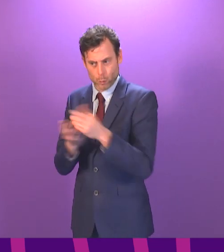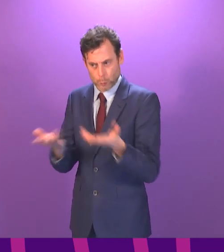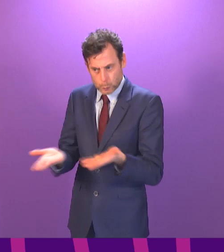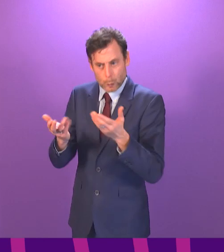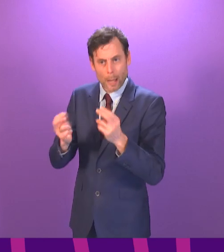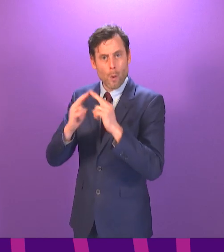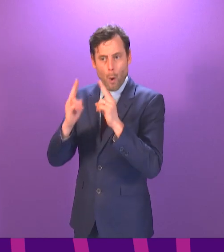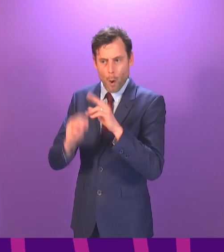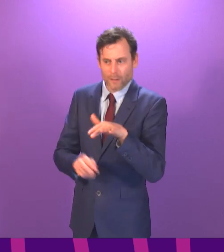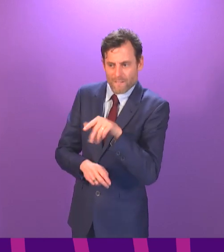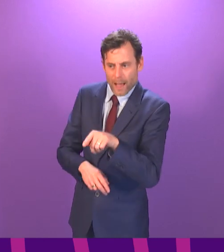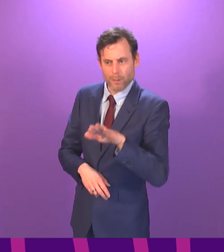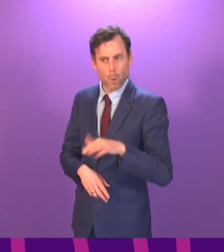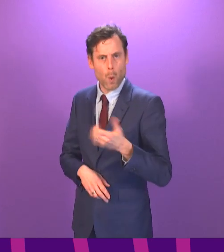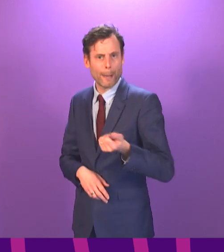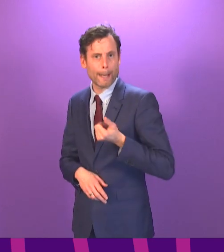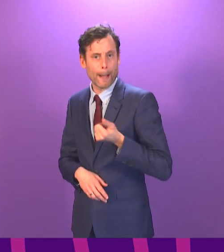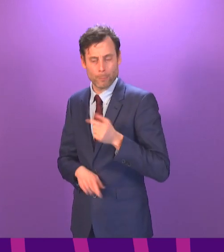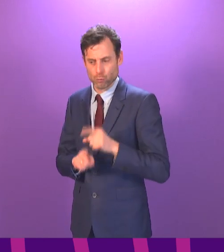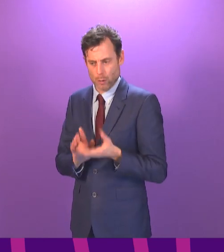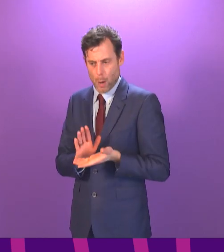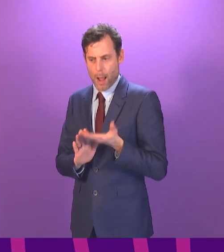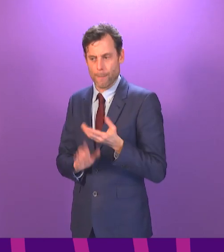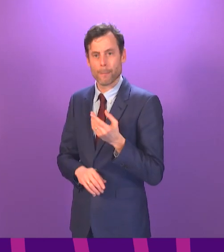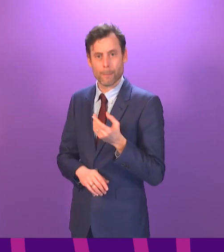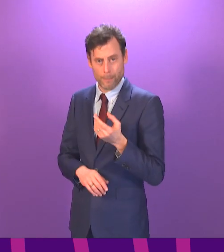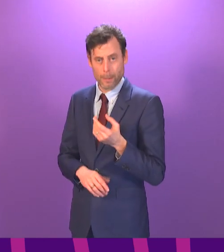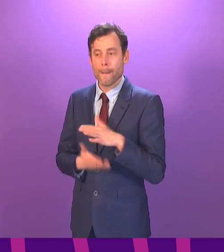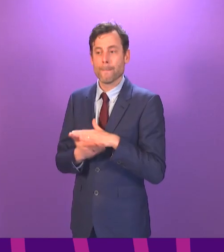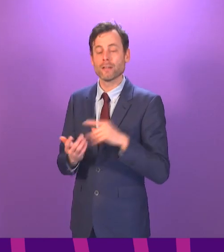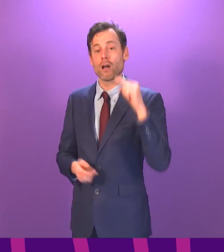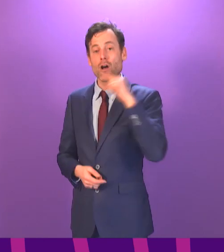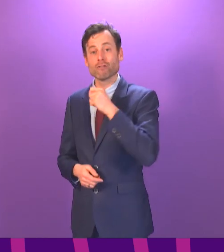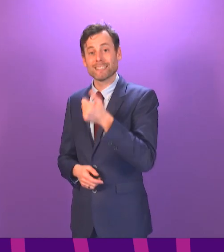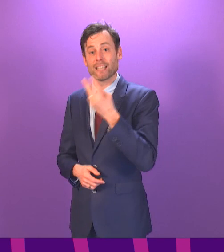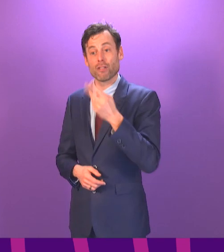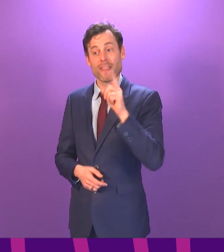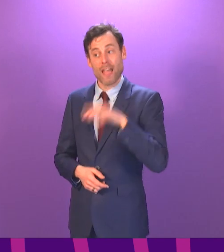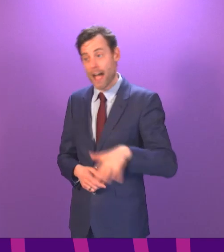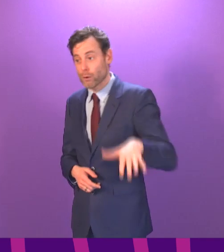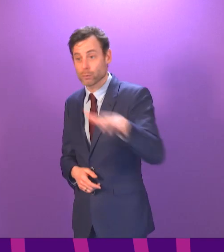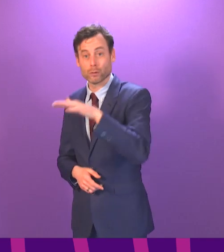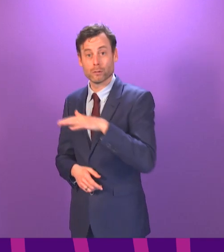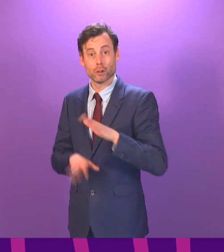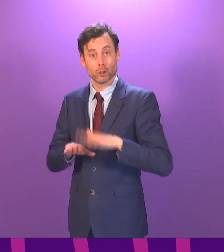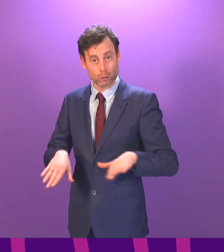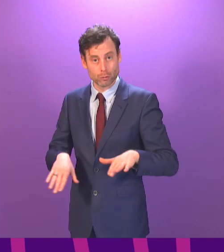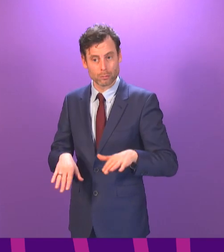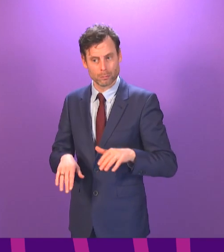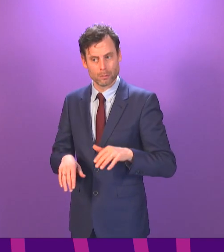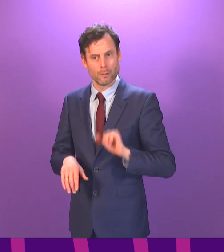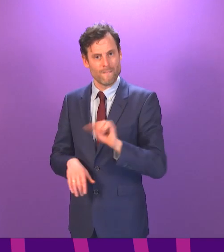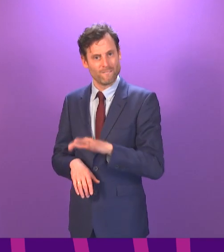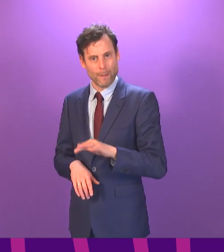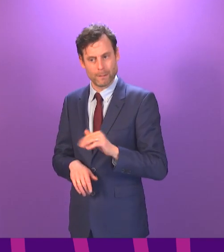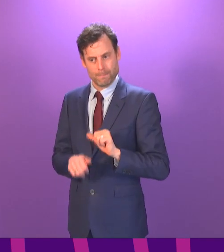incomes of households for up to 163,000 children through the Scottish Child Payment. Thank you. Brian Whittle to be